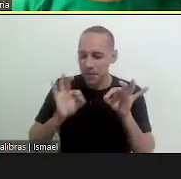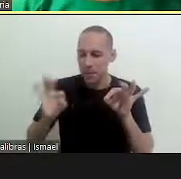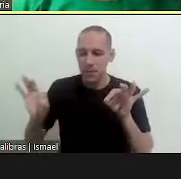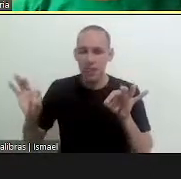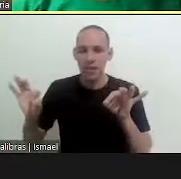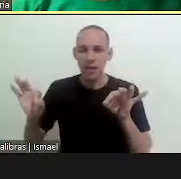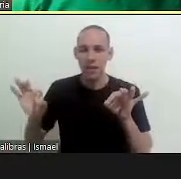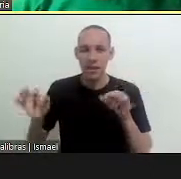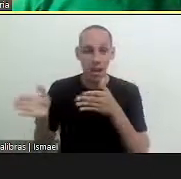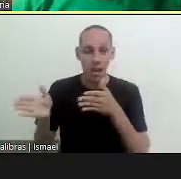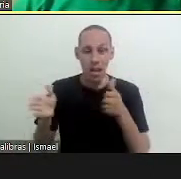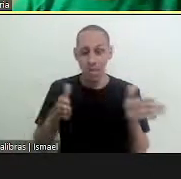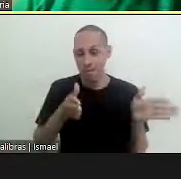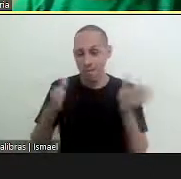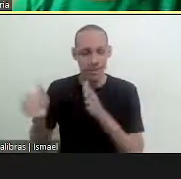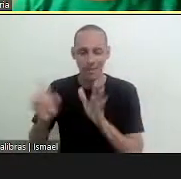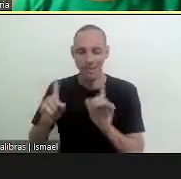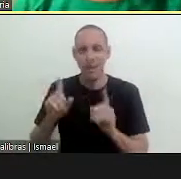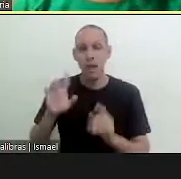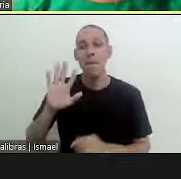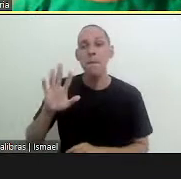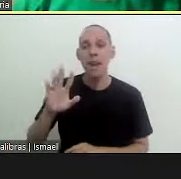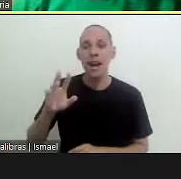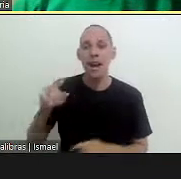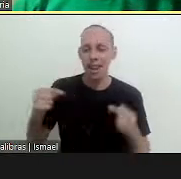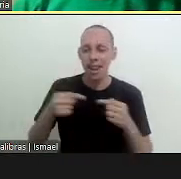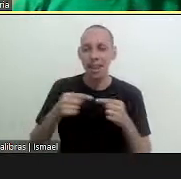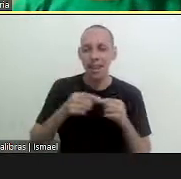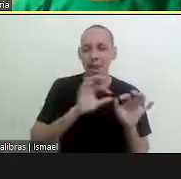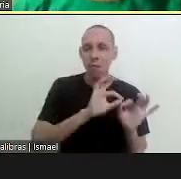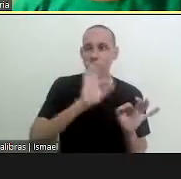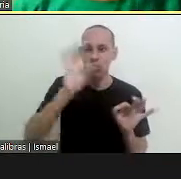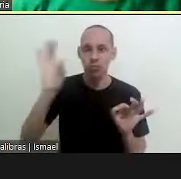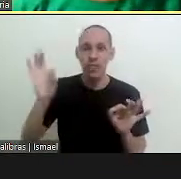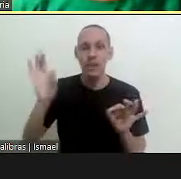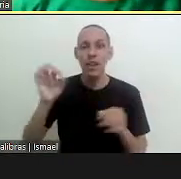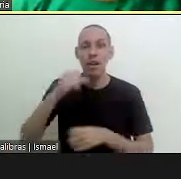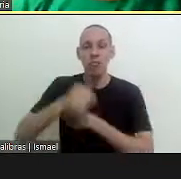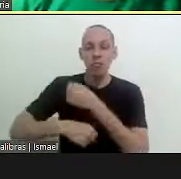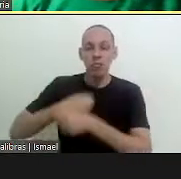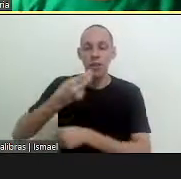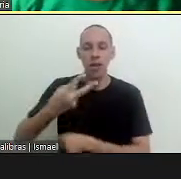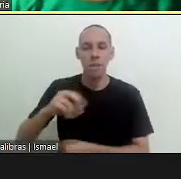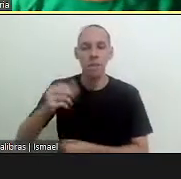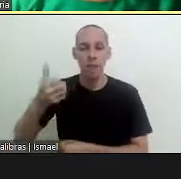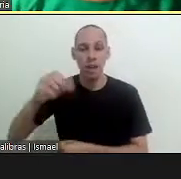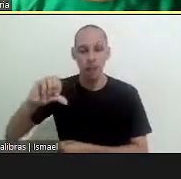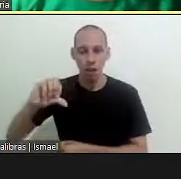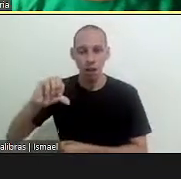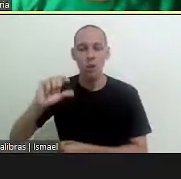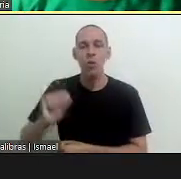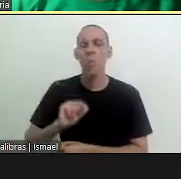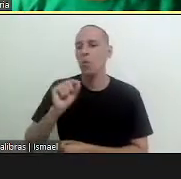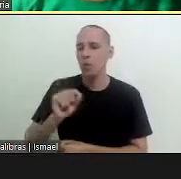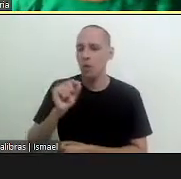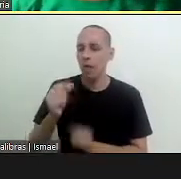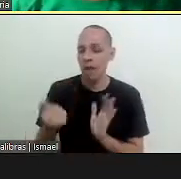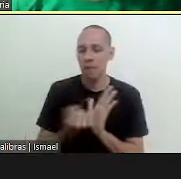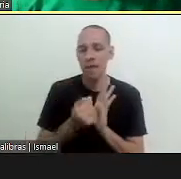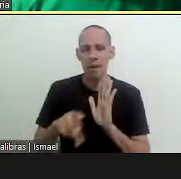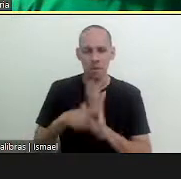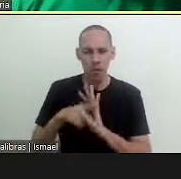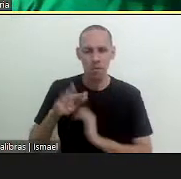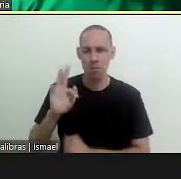timeline not going back to it but referring to it in 2019 there's a landmark which is not a landmark